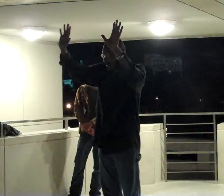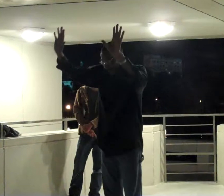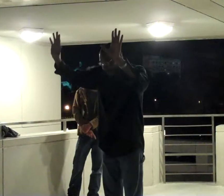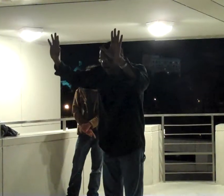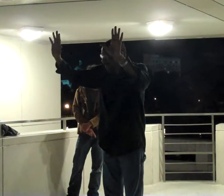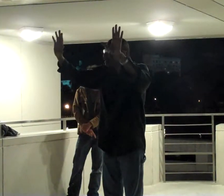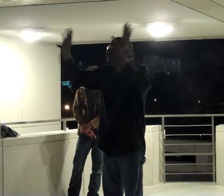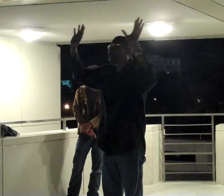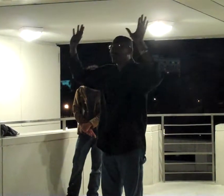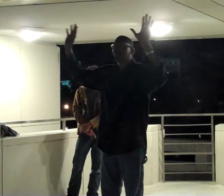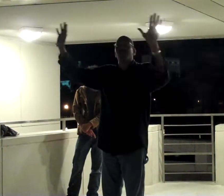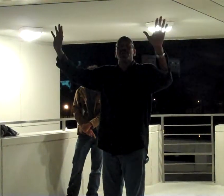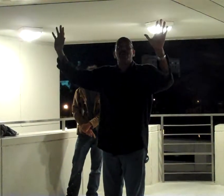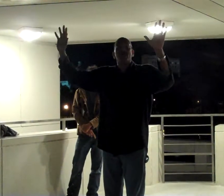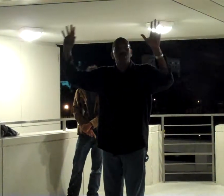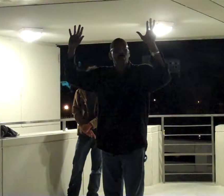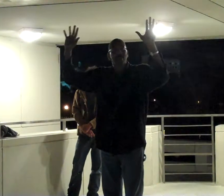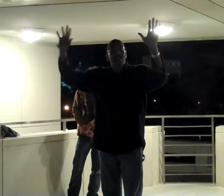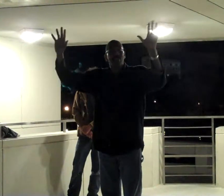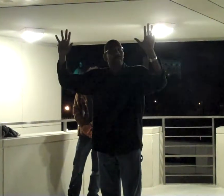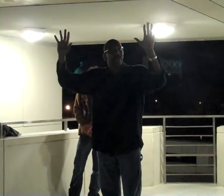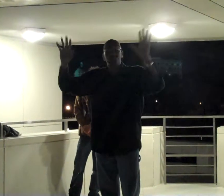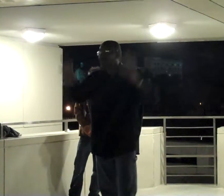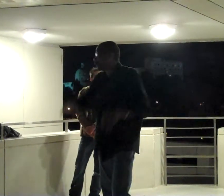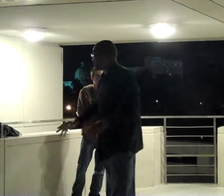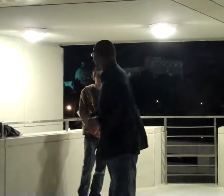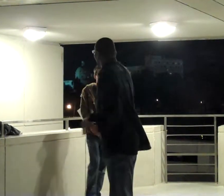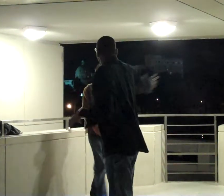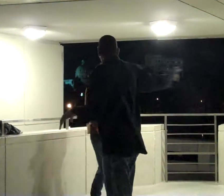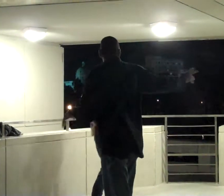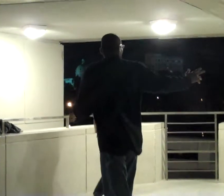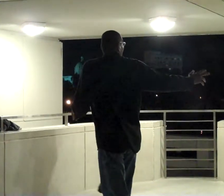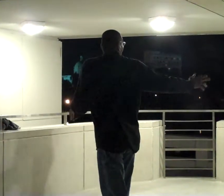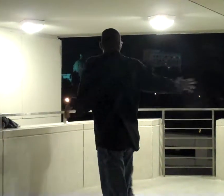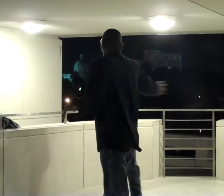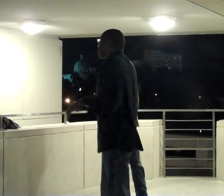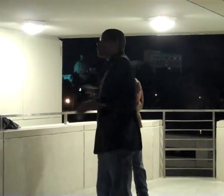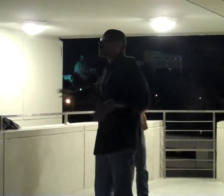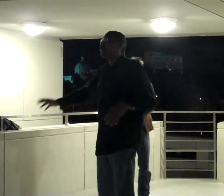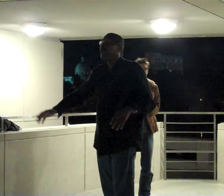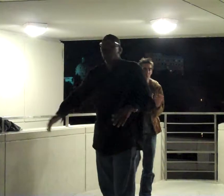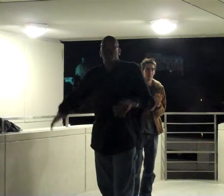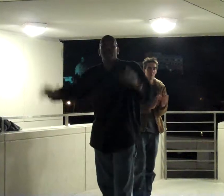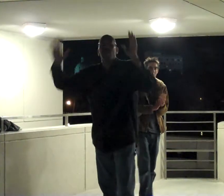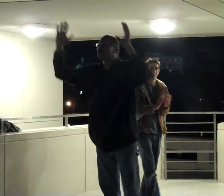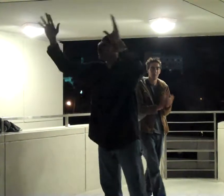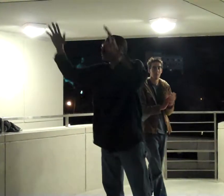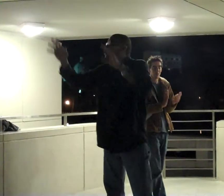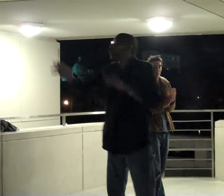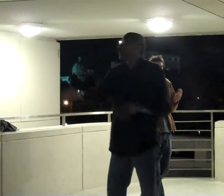I'm done. So I just want to say thank you for giving me an opportunity. Thank you. Keep doing what you're doing.